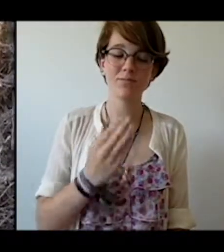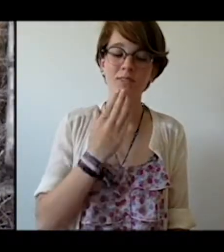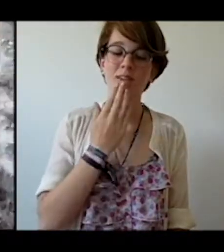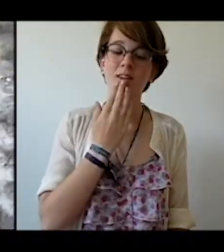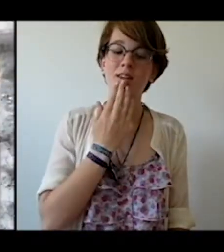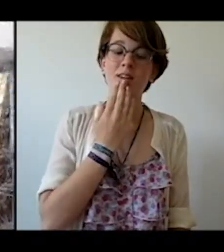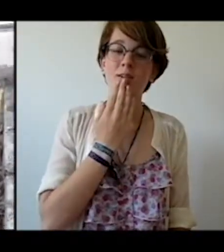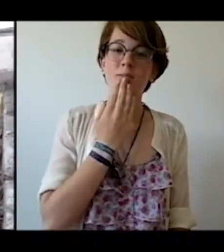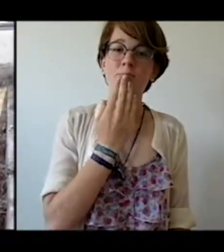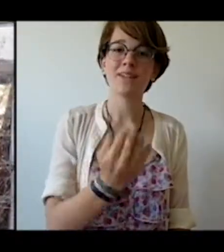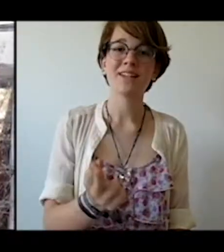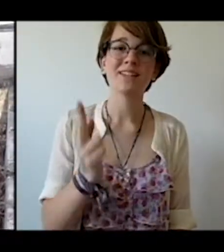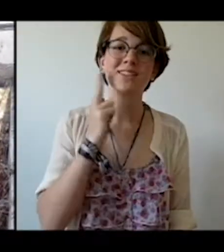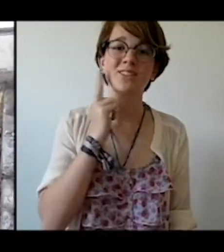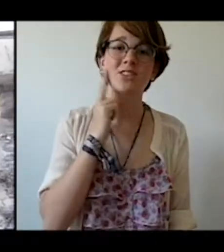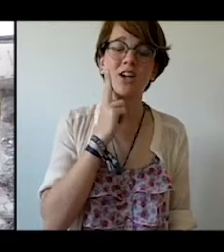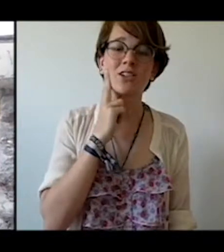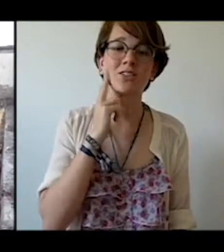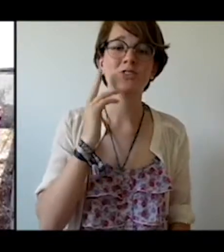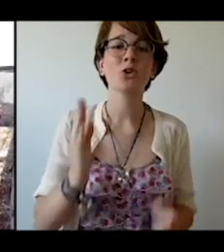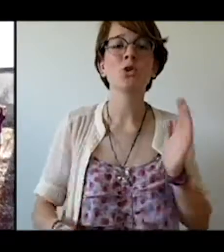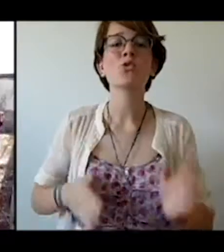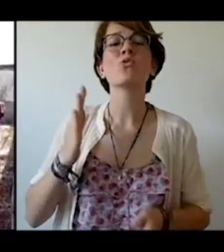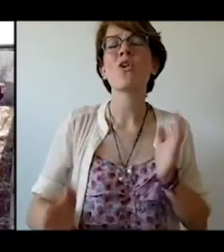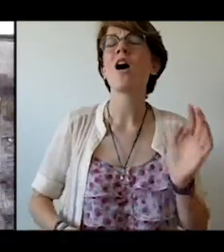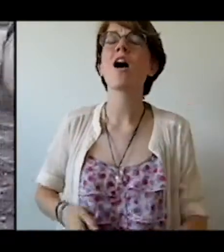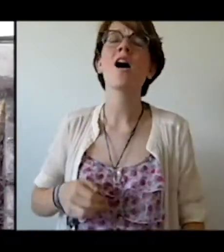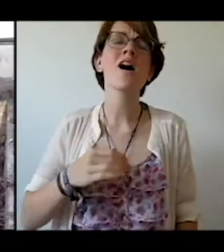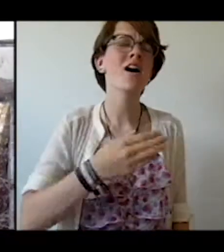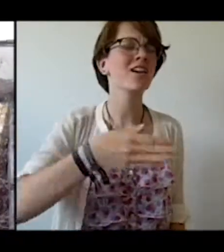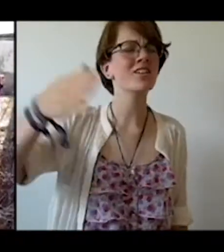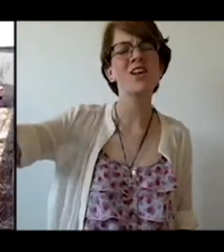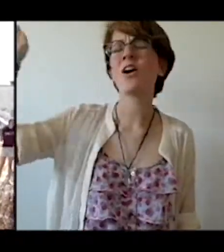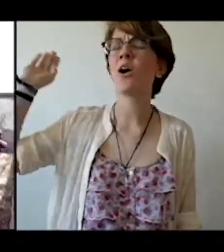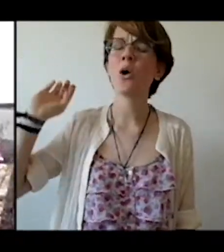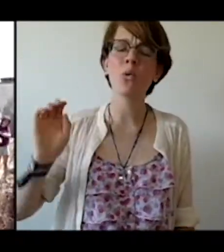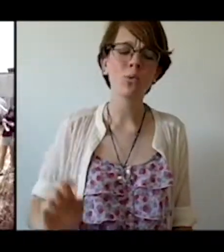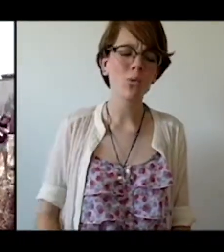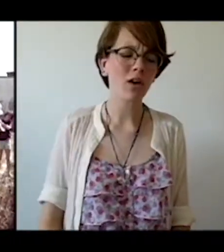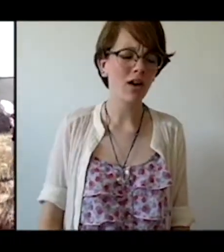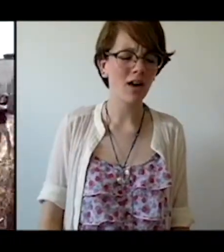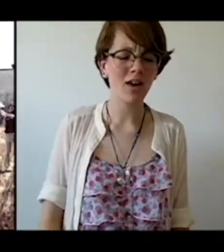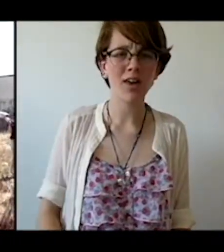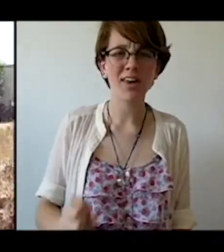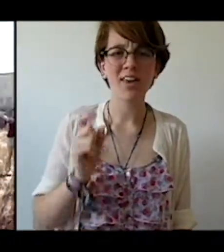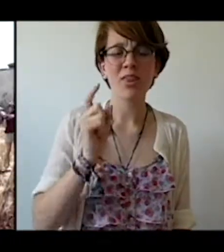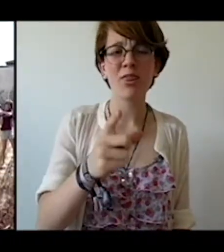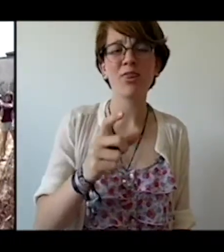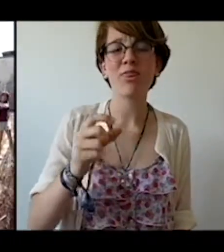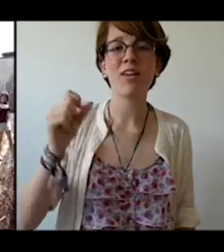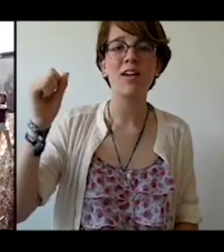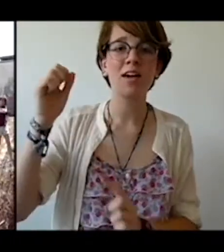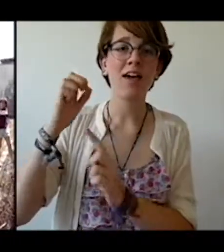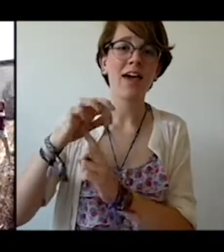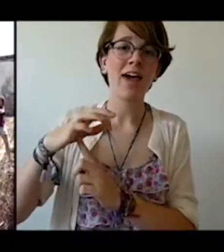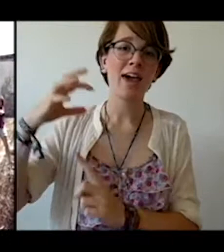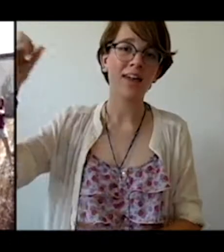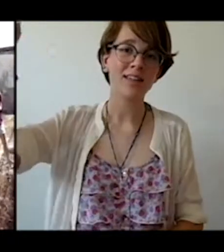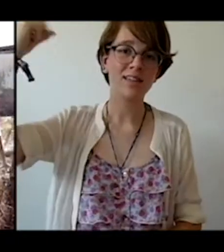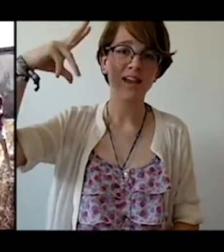Please just run away The headlights,